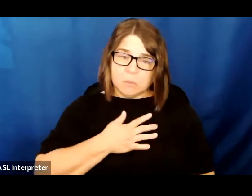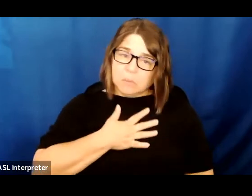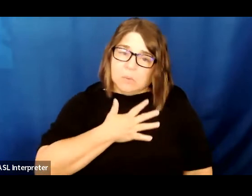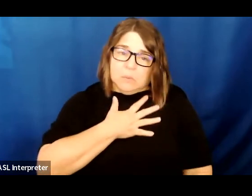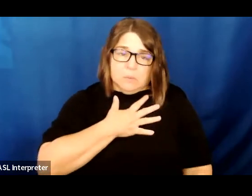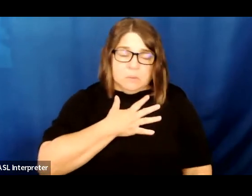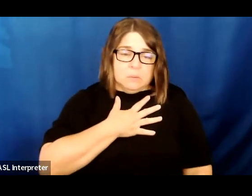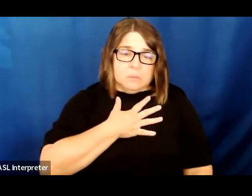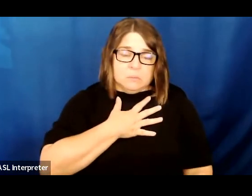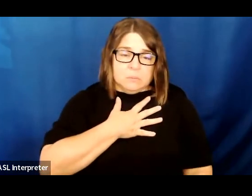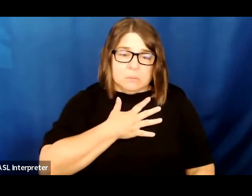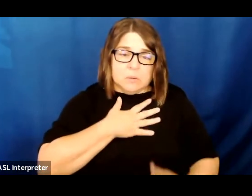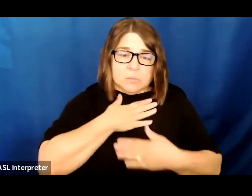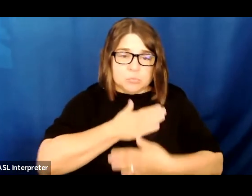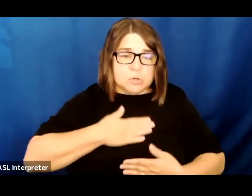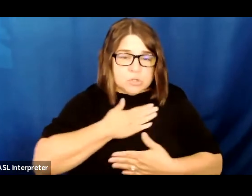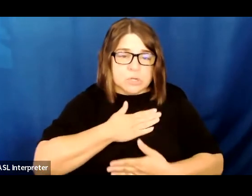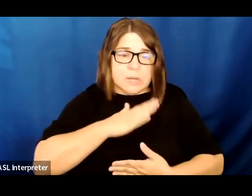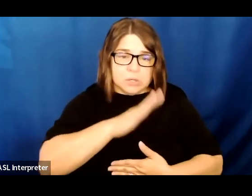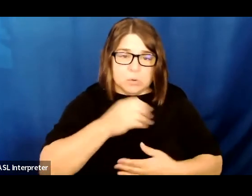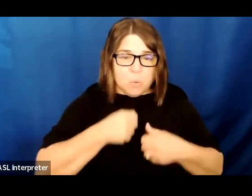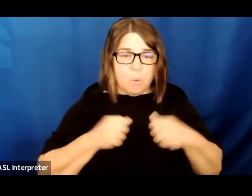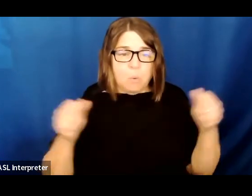appreciative of your care and openness.